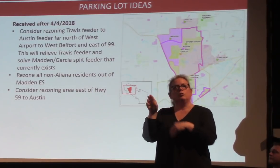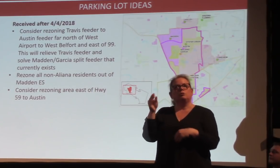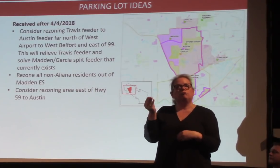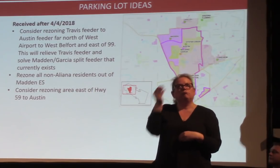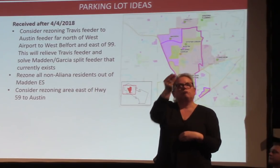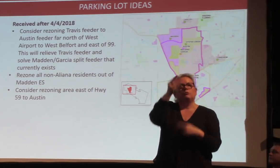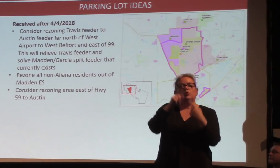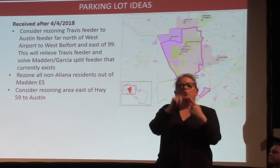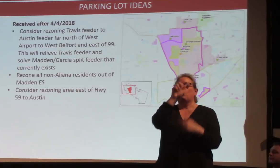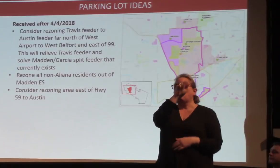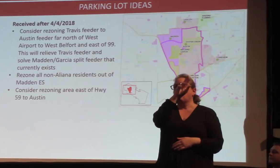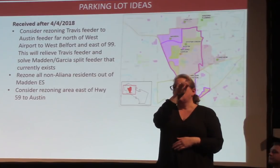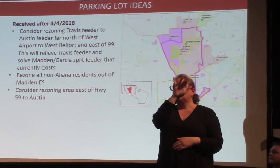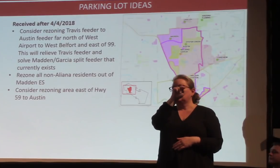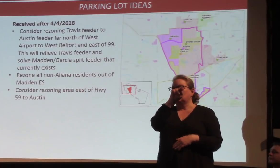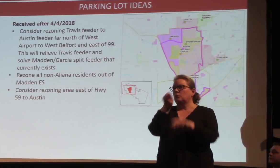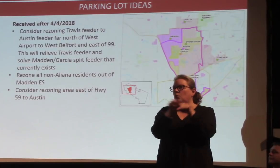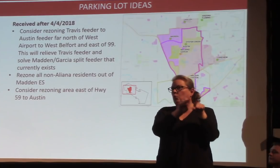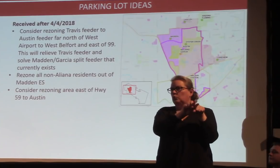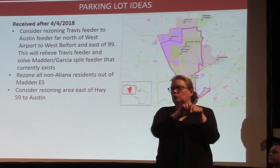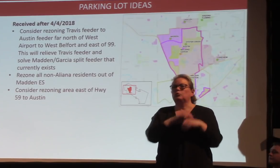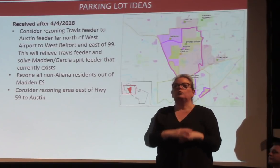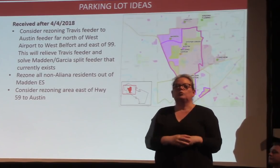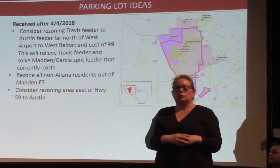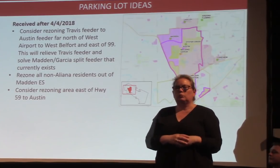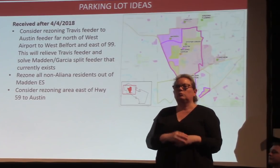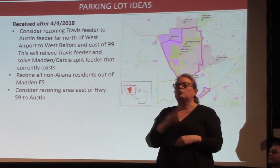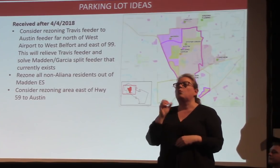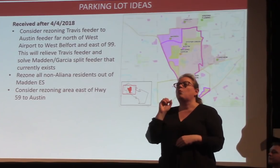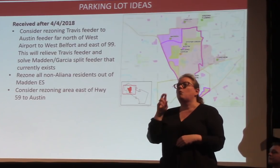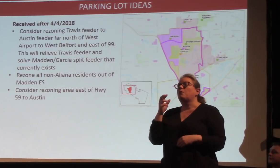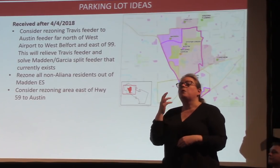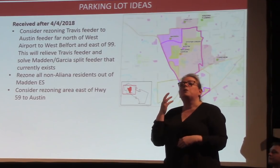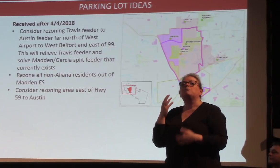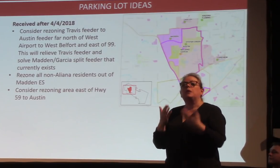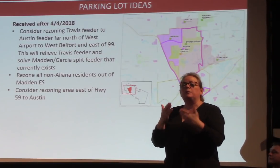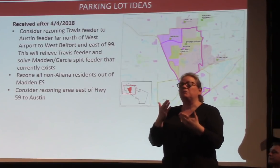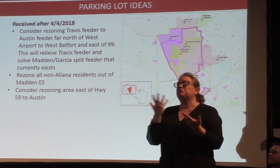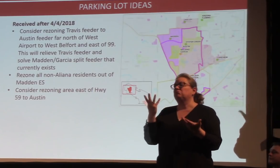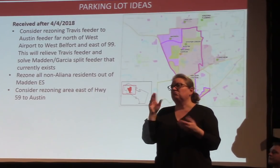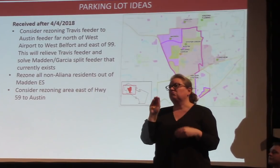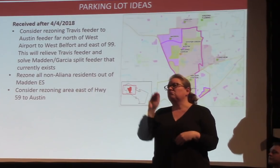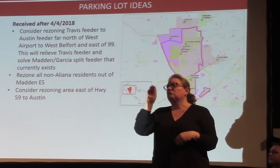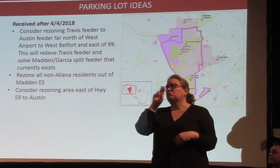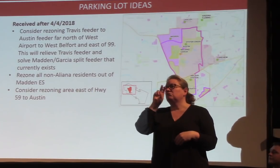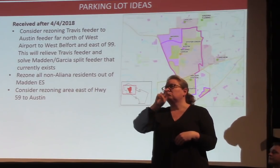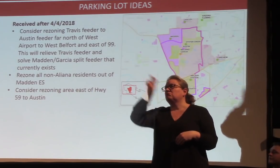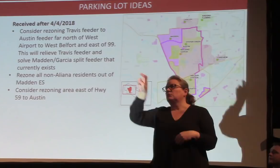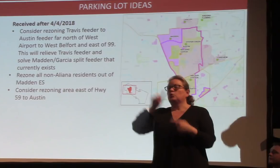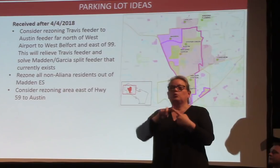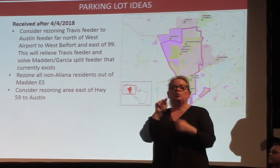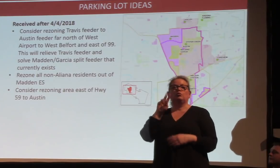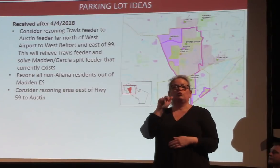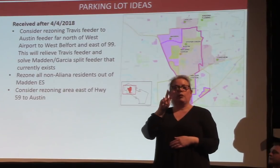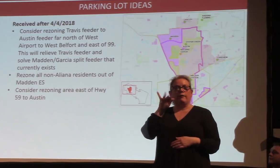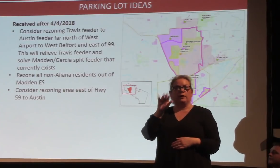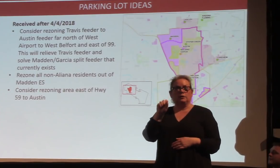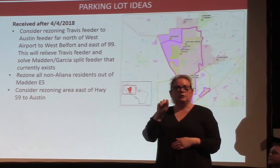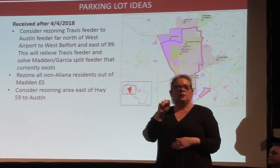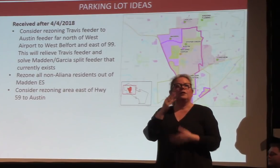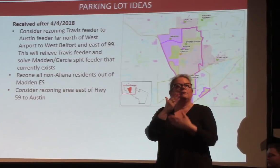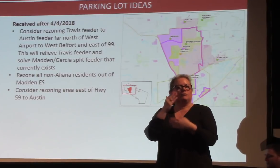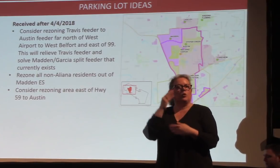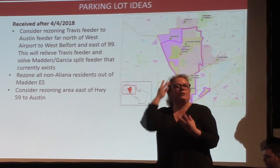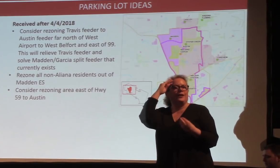if Madden is going to go to Travis, then it should go to Bowie. And so, just some other ideas about maybe cleaning up this feeder pattern.